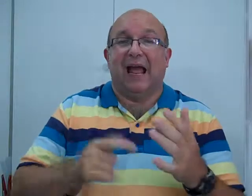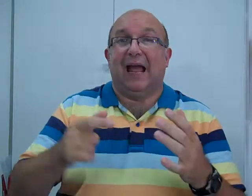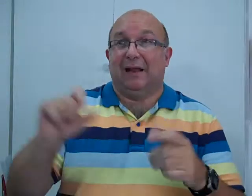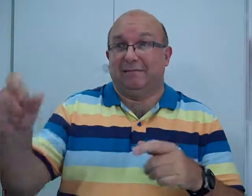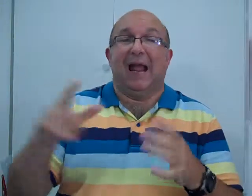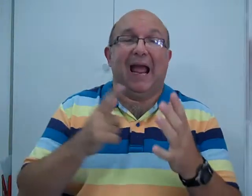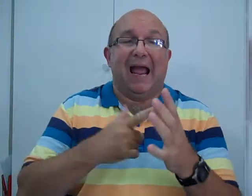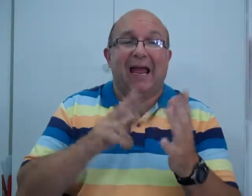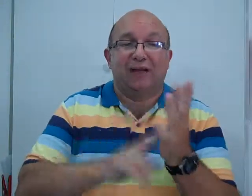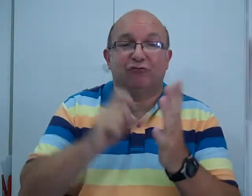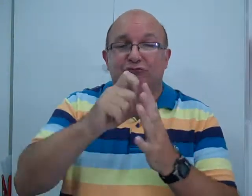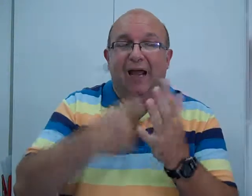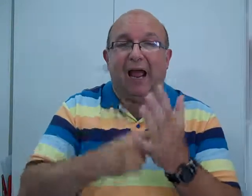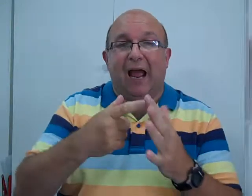I'm able